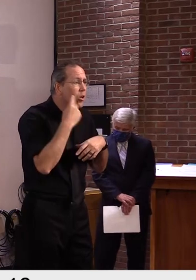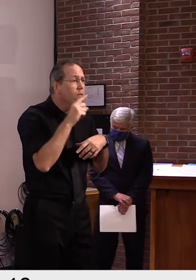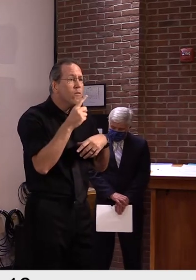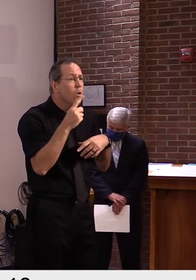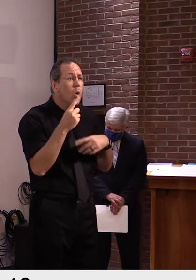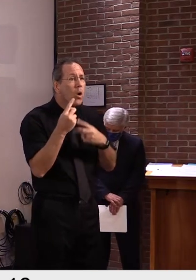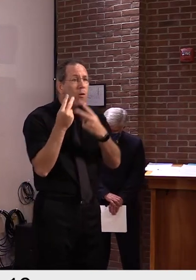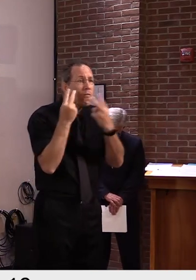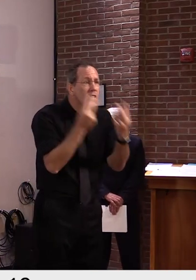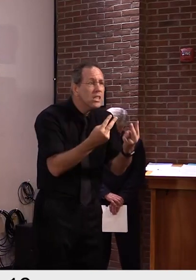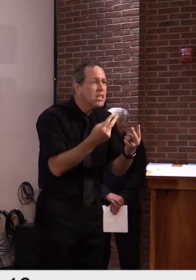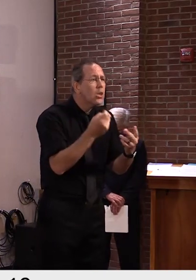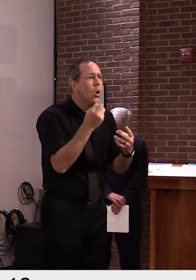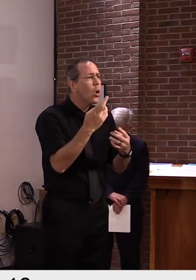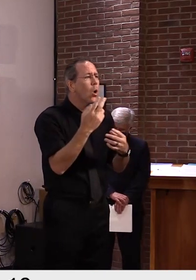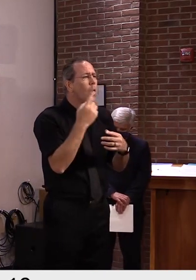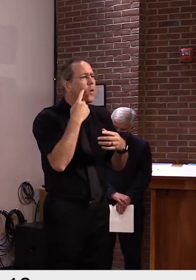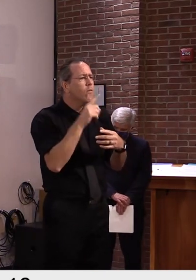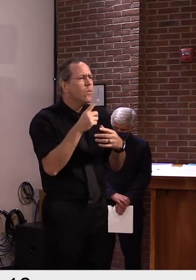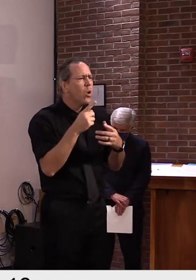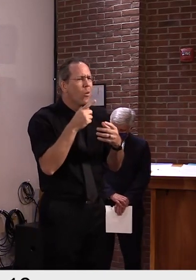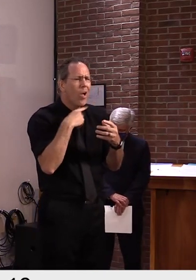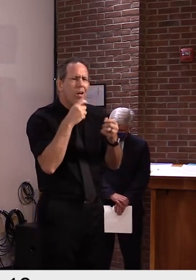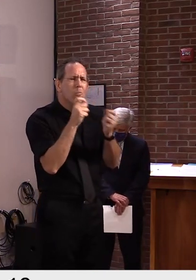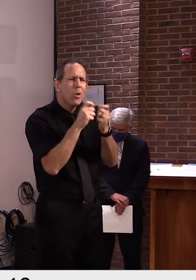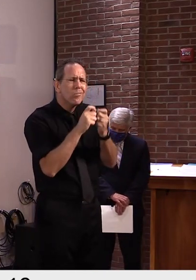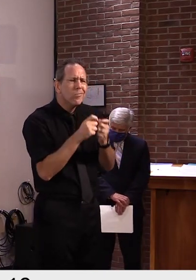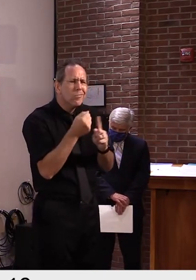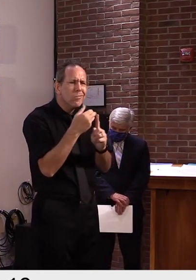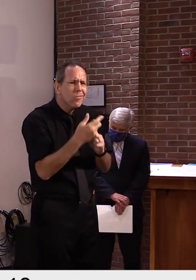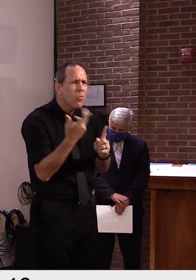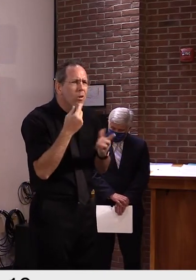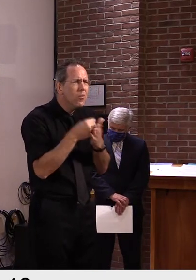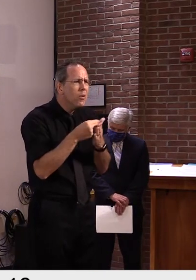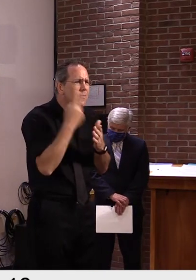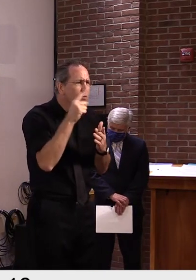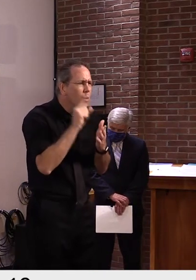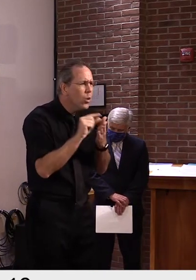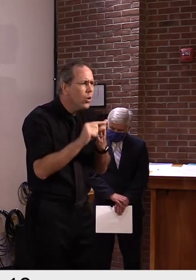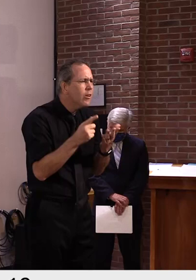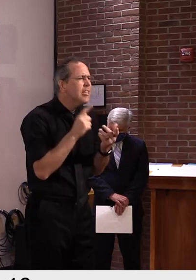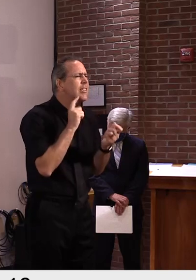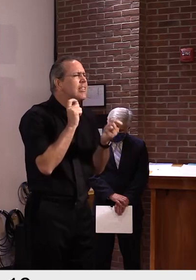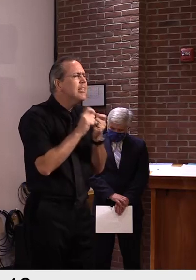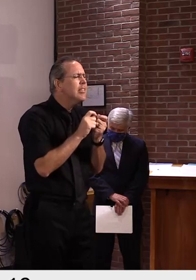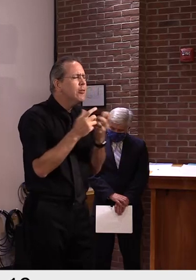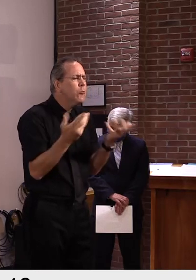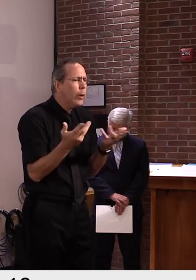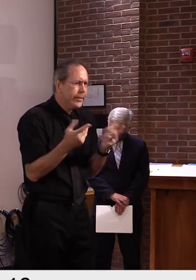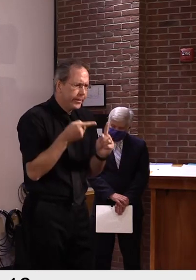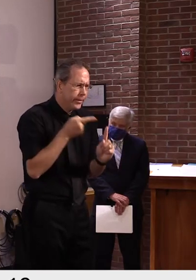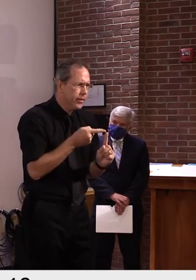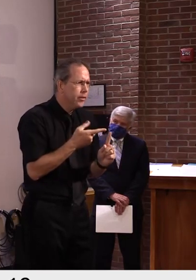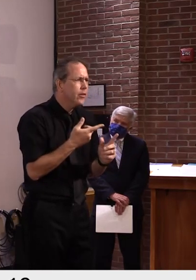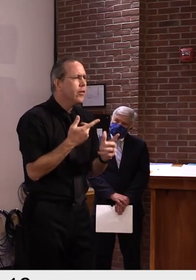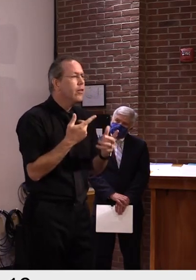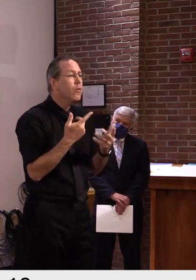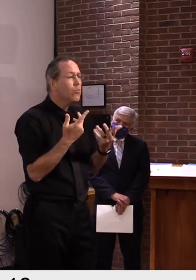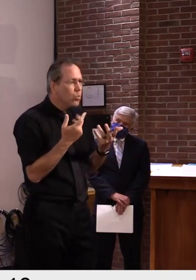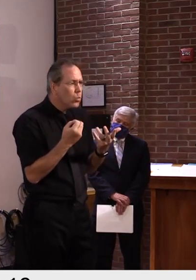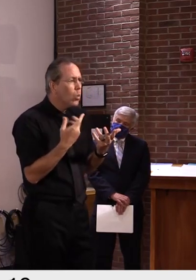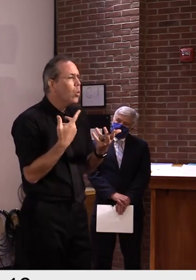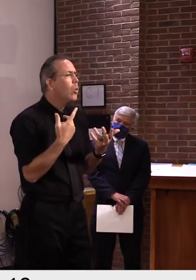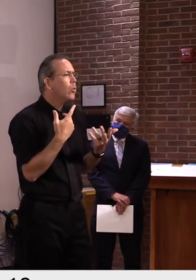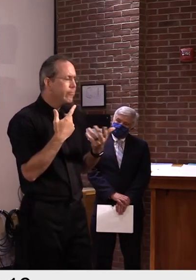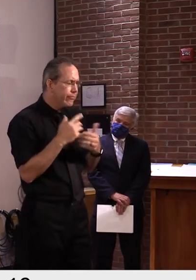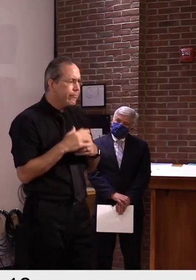paying for, um, more complicated surgeries in certain locations? Should that be the case or should the care be split up in a different way? So do we